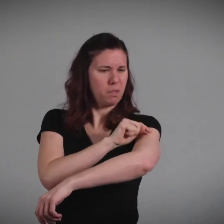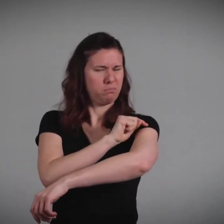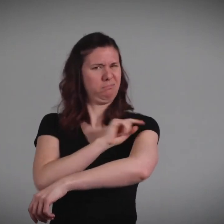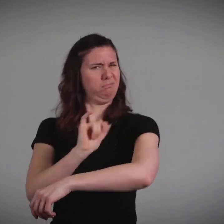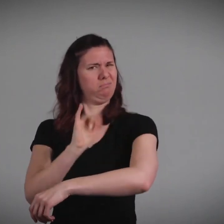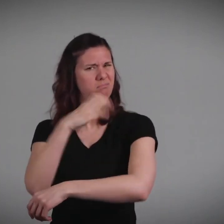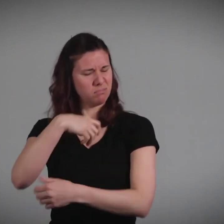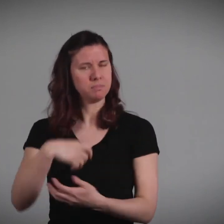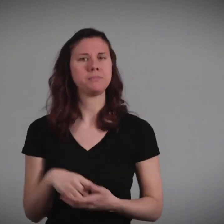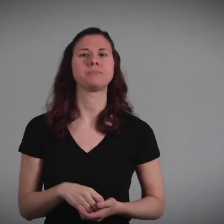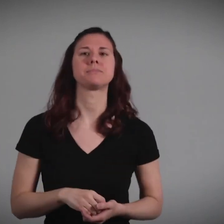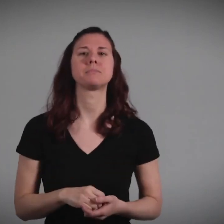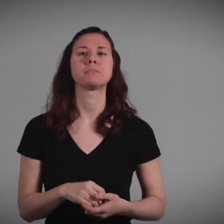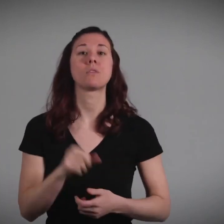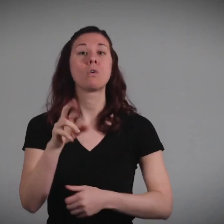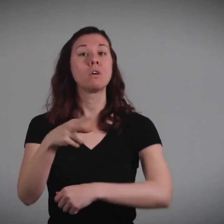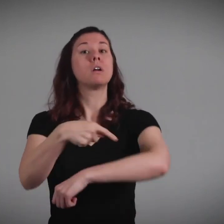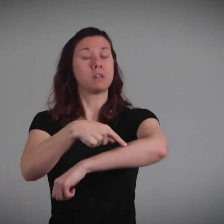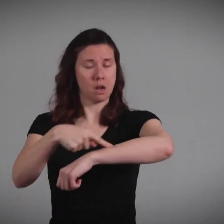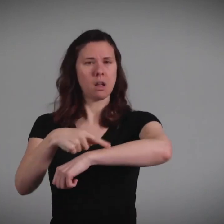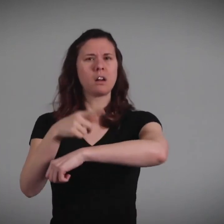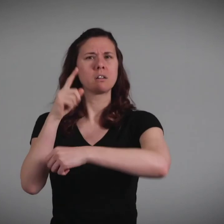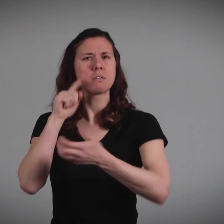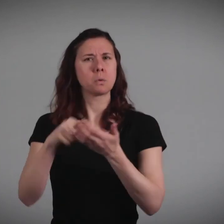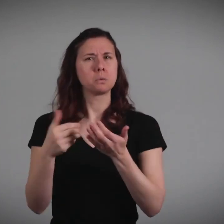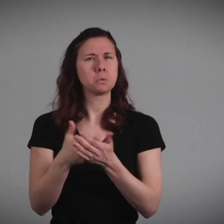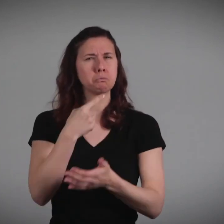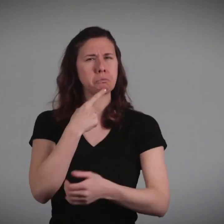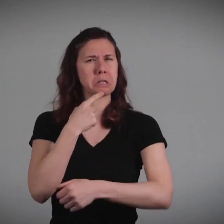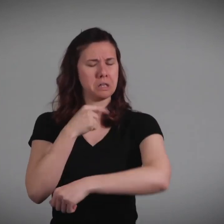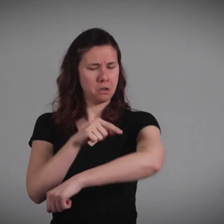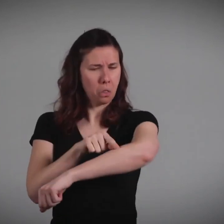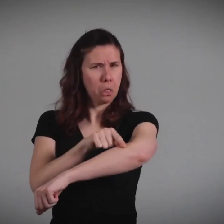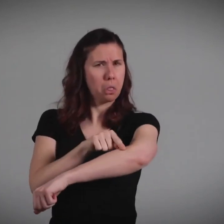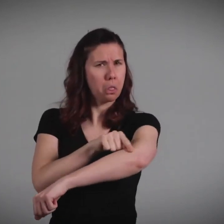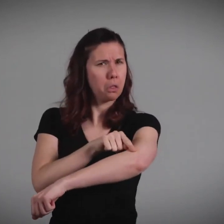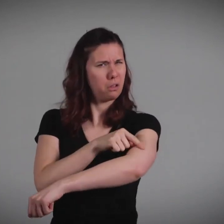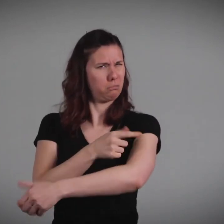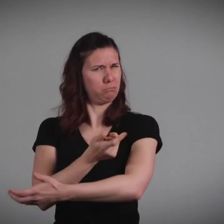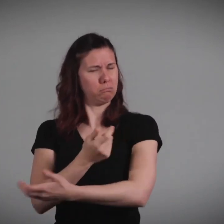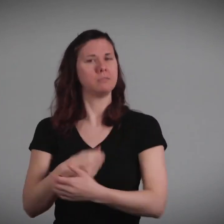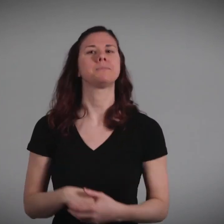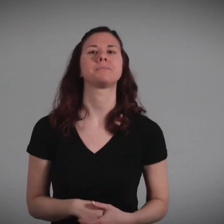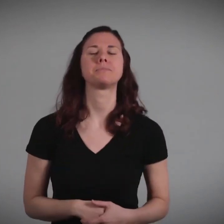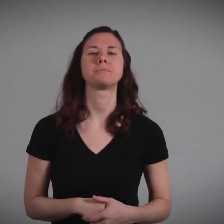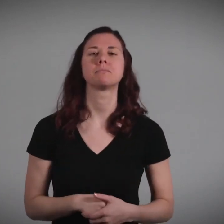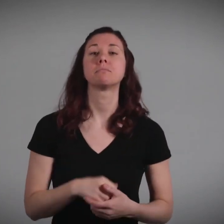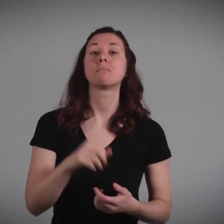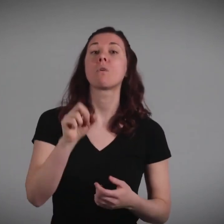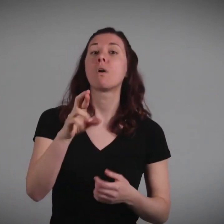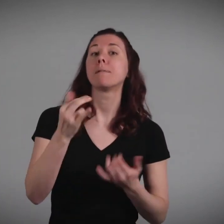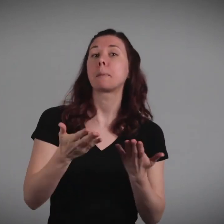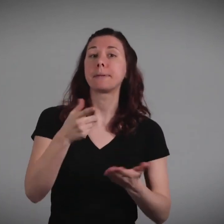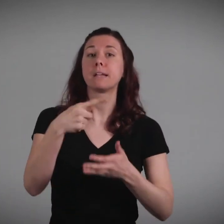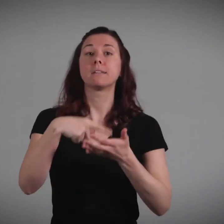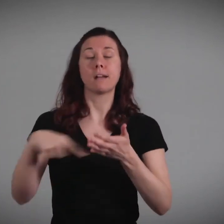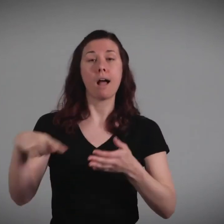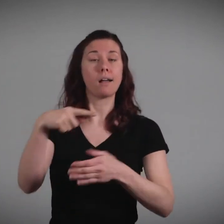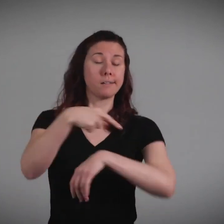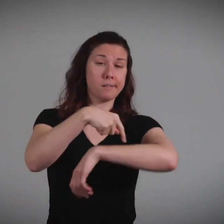laceration. If you notice new redness on or near the laceration. If the cut is on your hand or